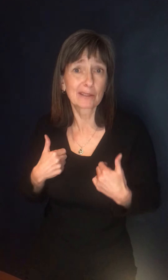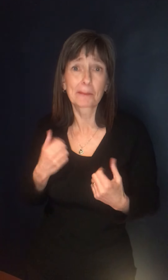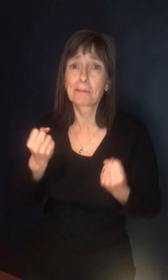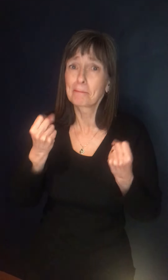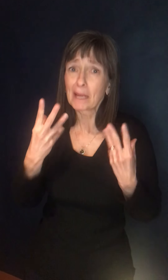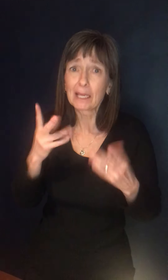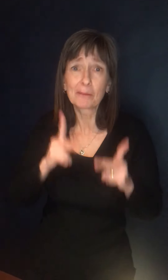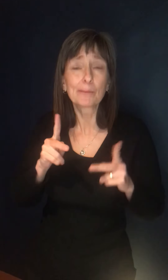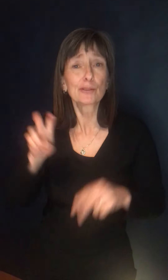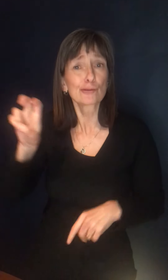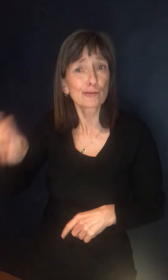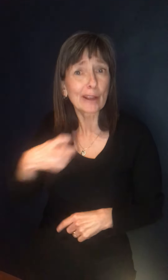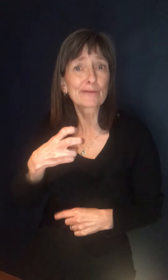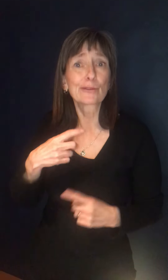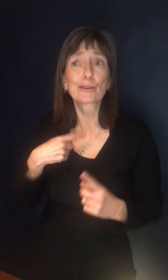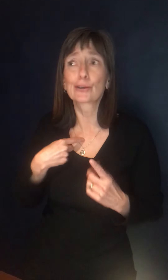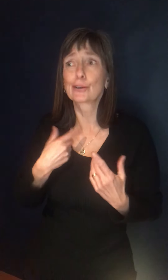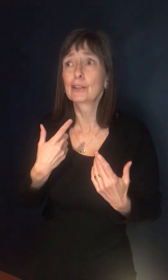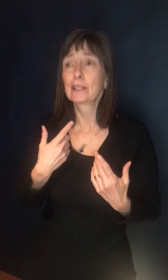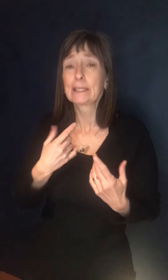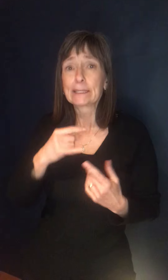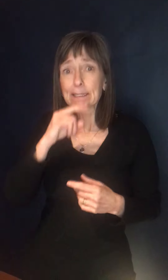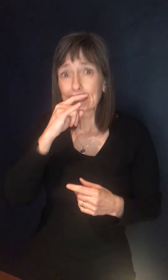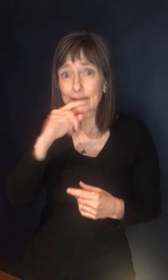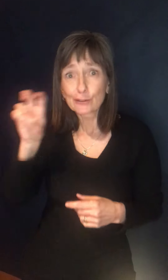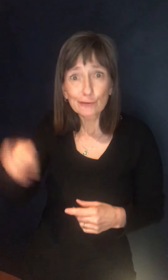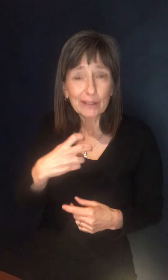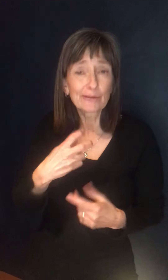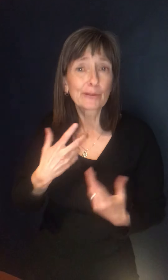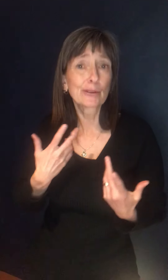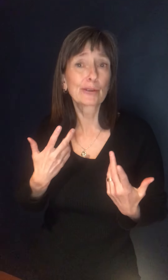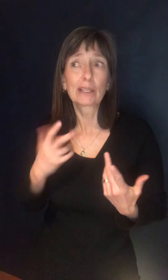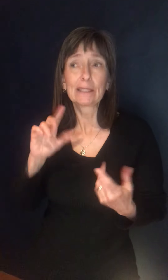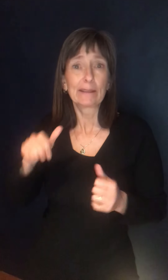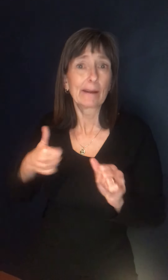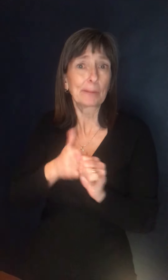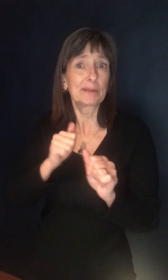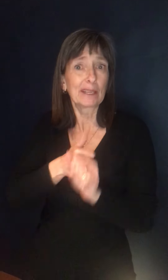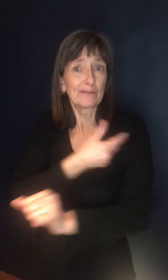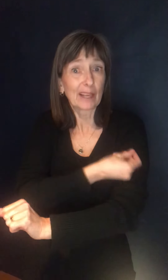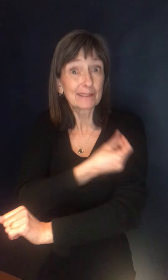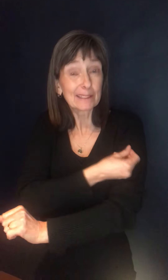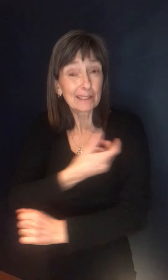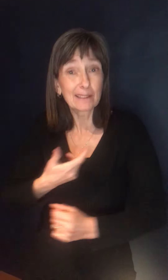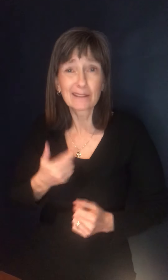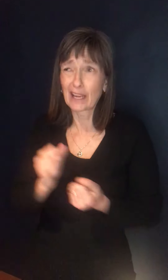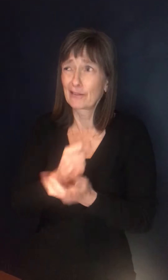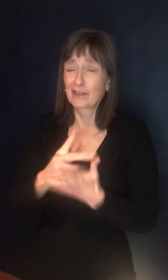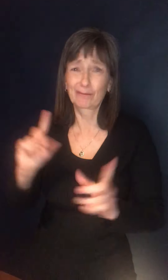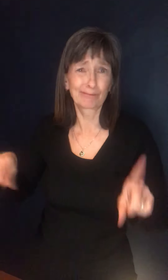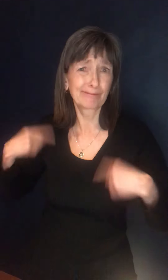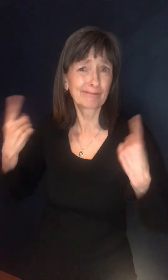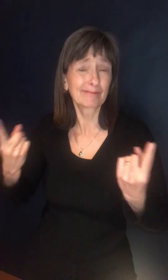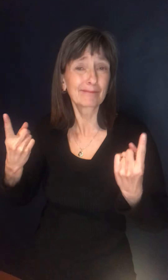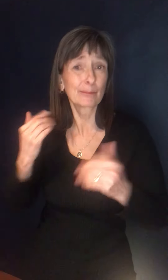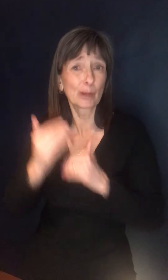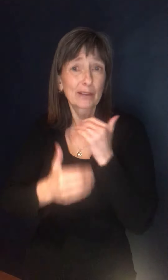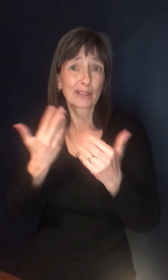transfer into our province who, um, you know, we need to update their vaccines or we need to carry on with their vaccination schedules. So there is a